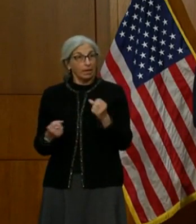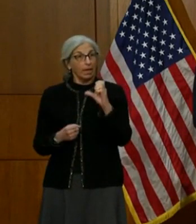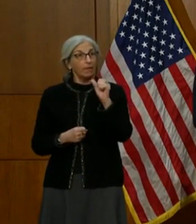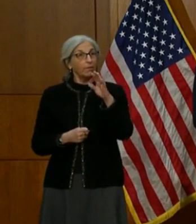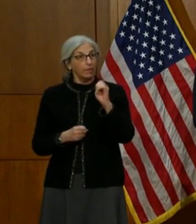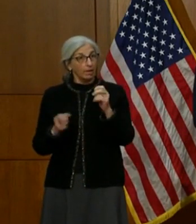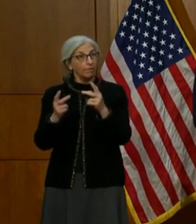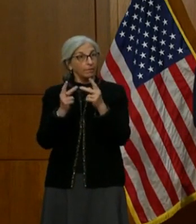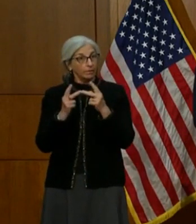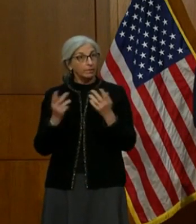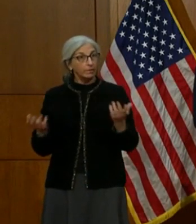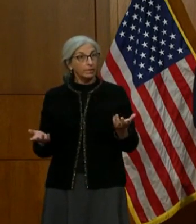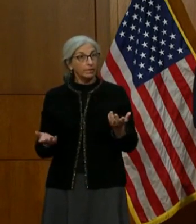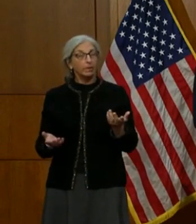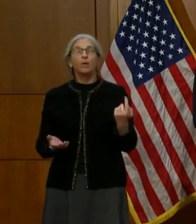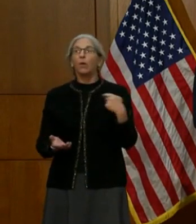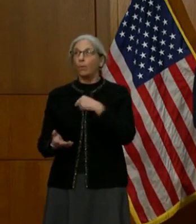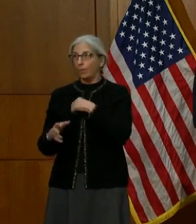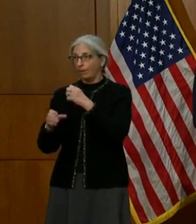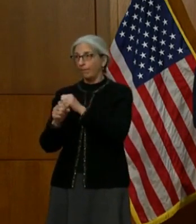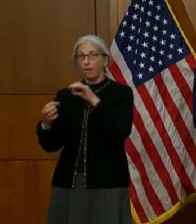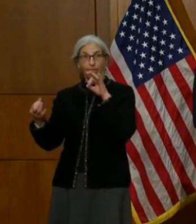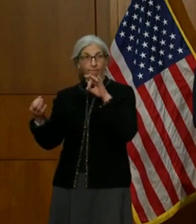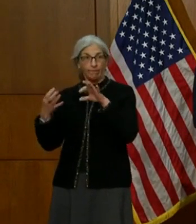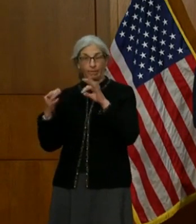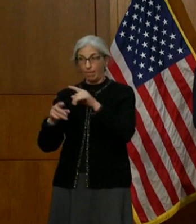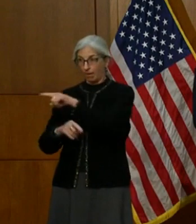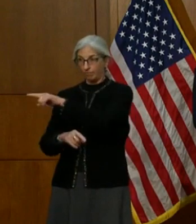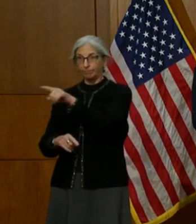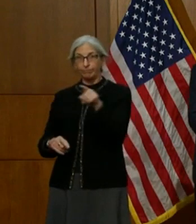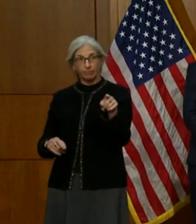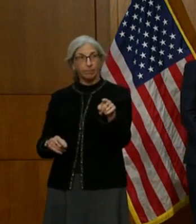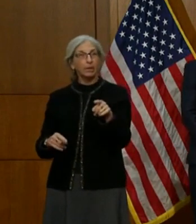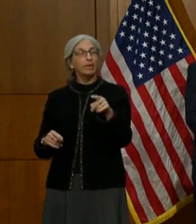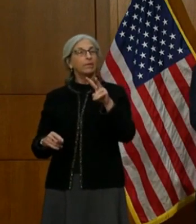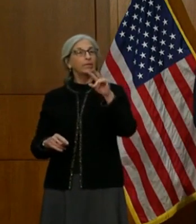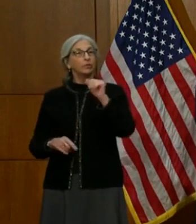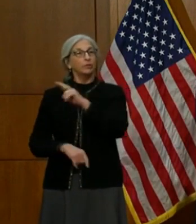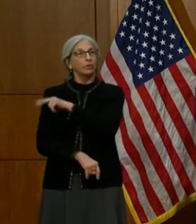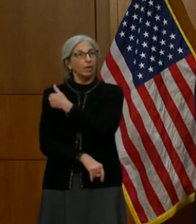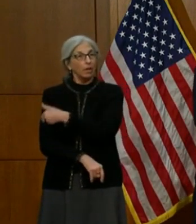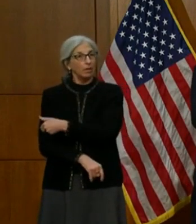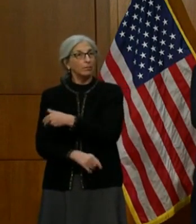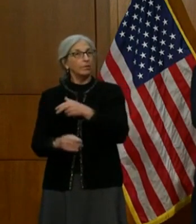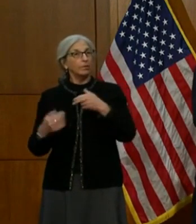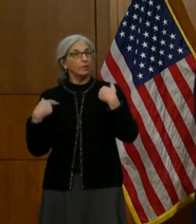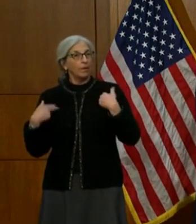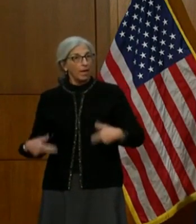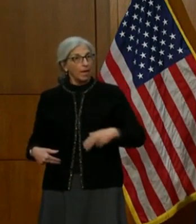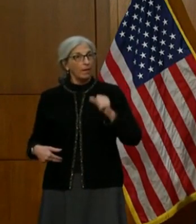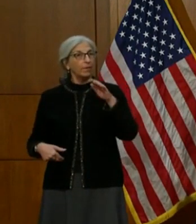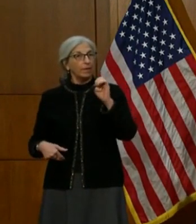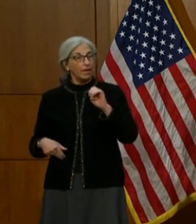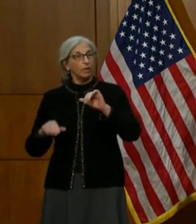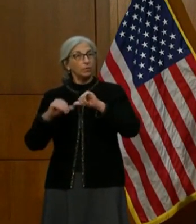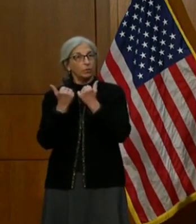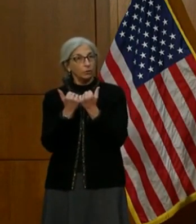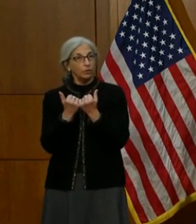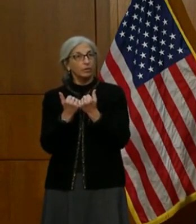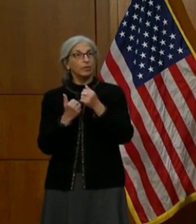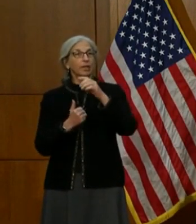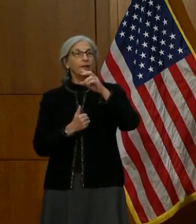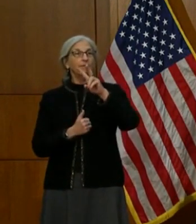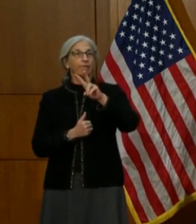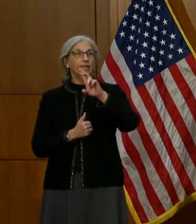We work through the Virginia Hospital and Health Care Association, the VDMAC, the Virginia Disaster Medical Advisory